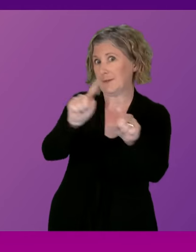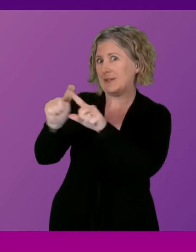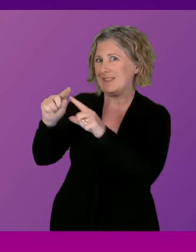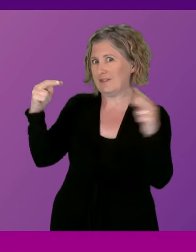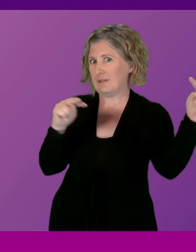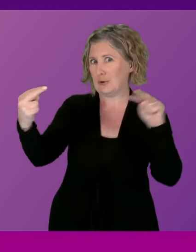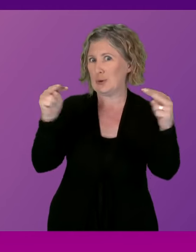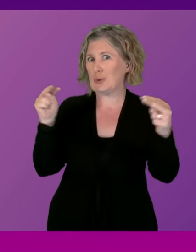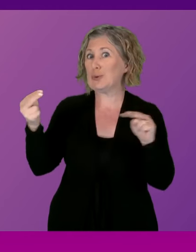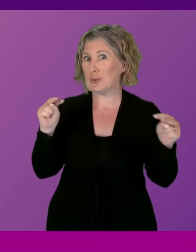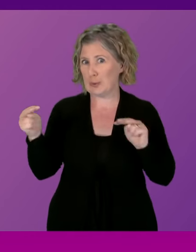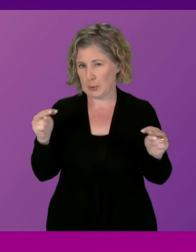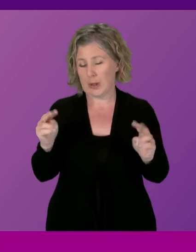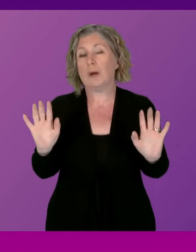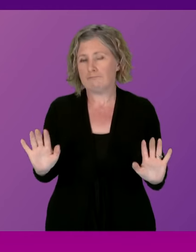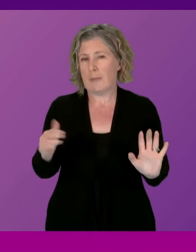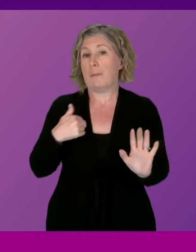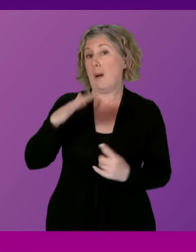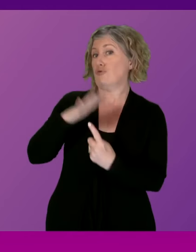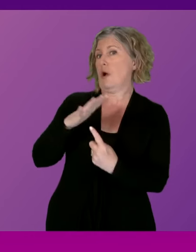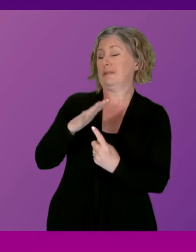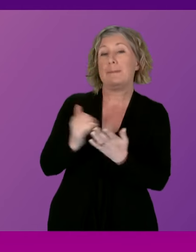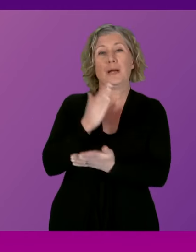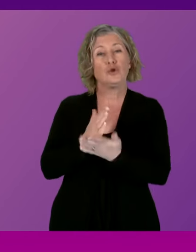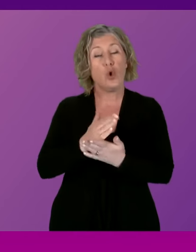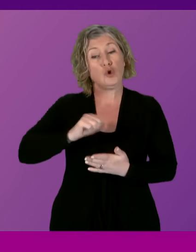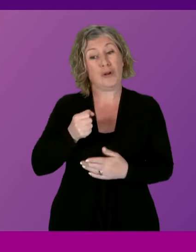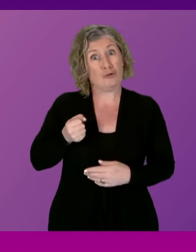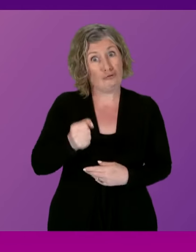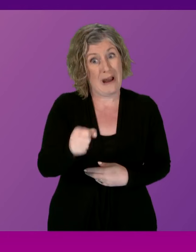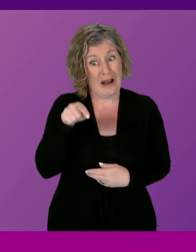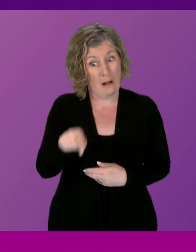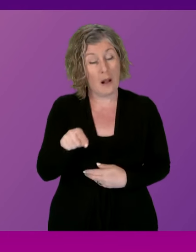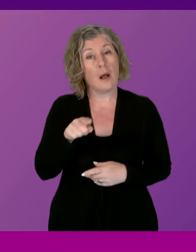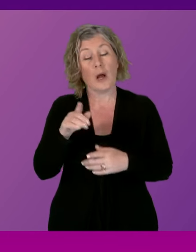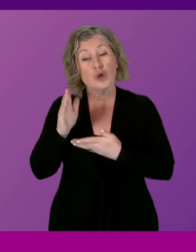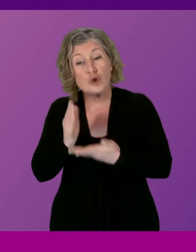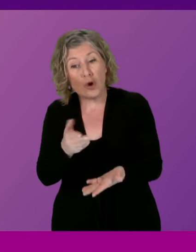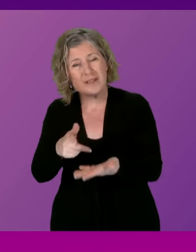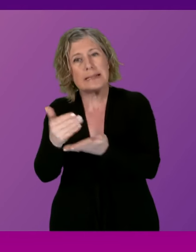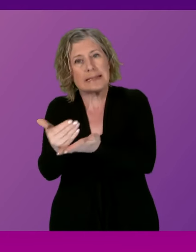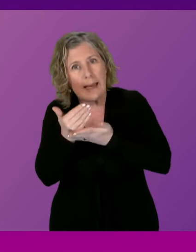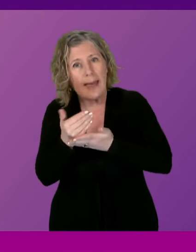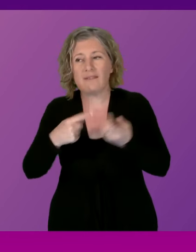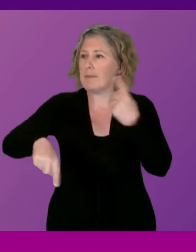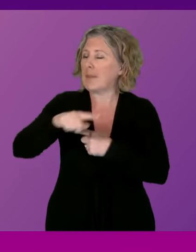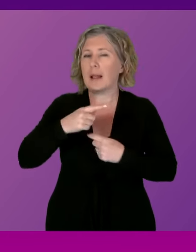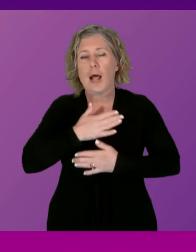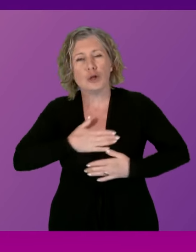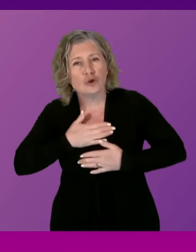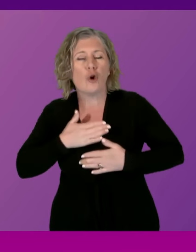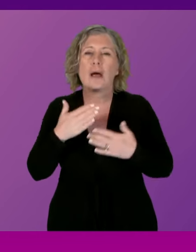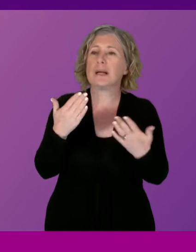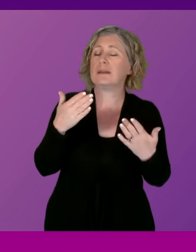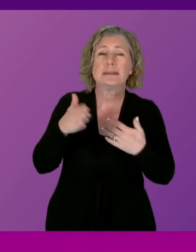this very issue. My priority is ensuring that Scotrail services are safe, are enjoyable for all users and staff, but